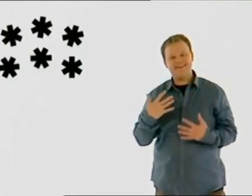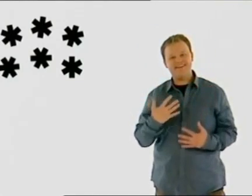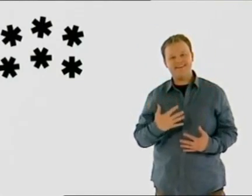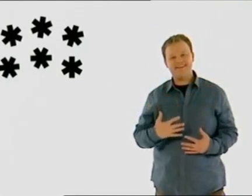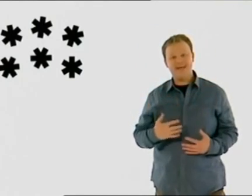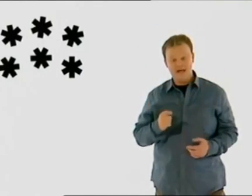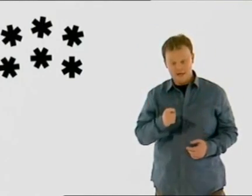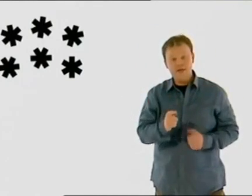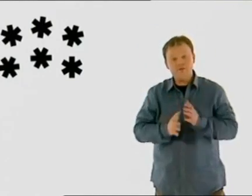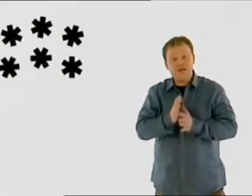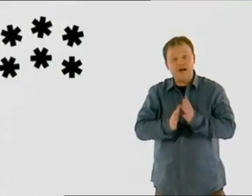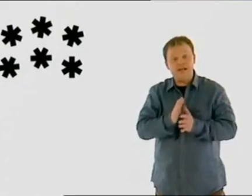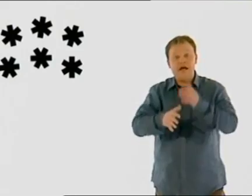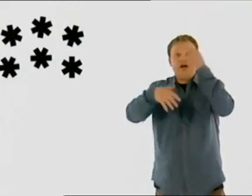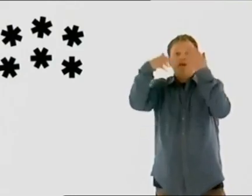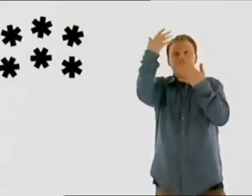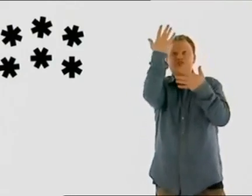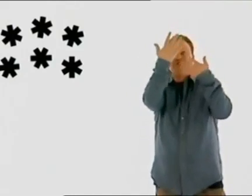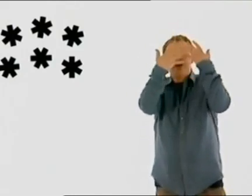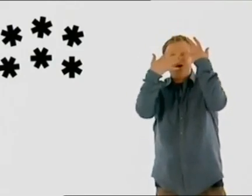You sign snow.